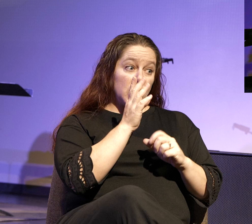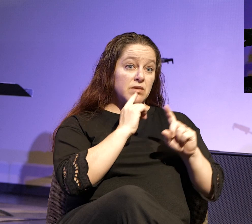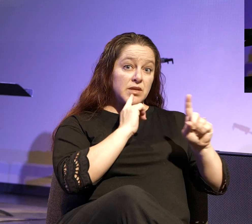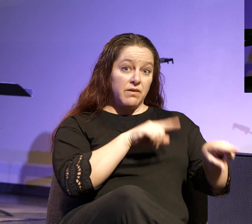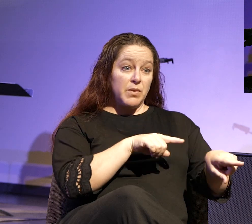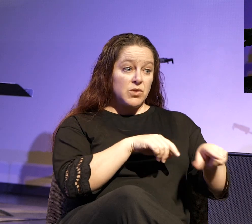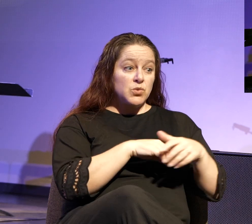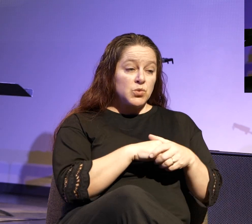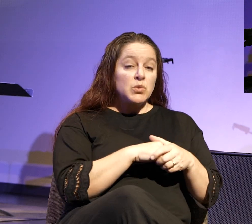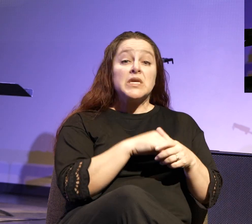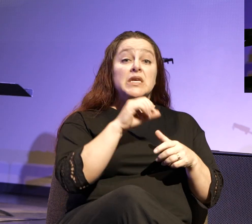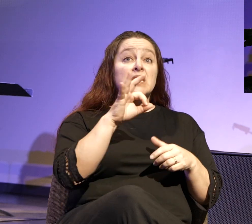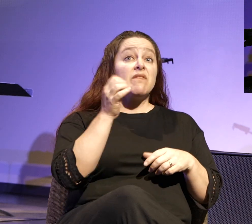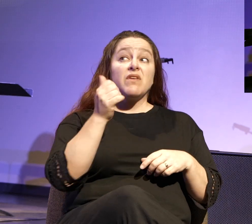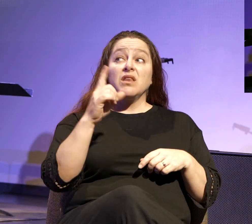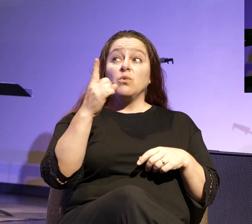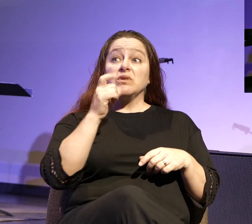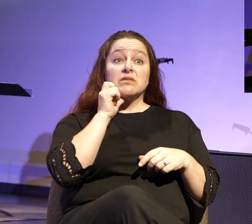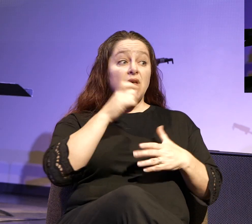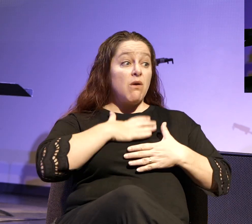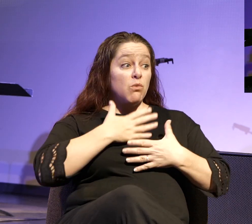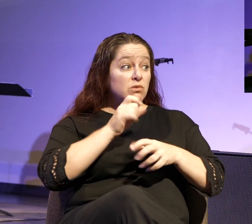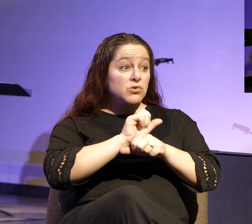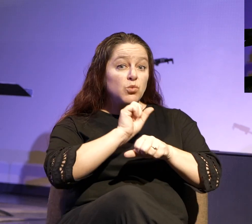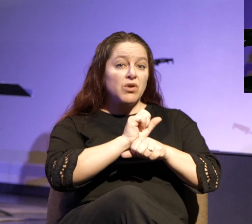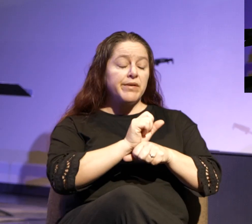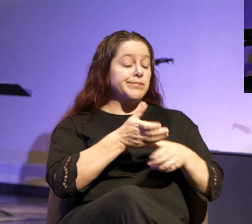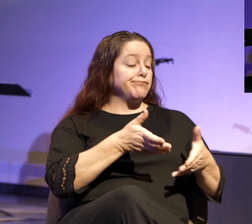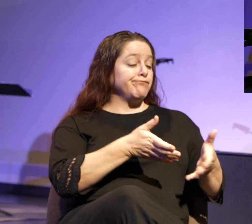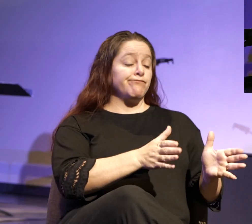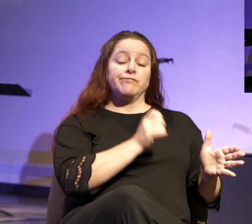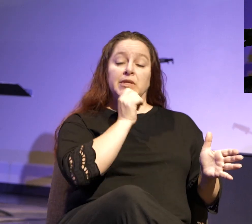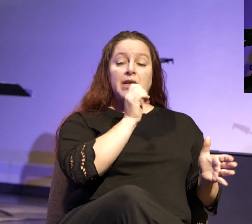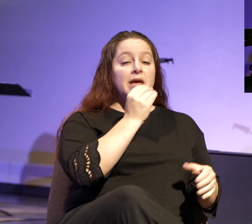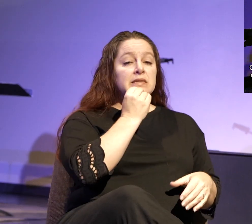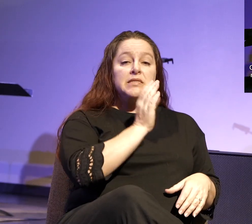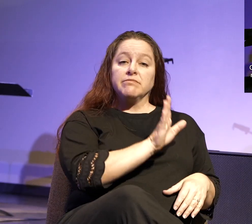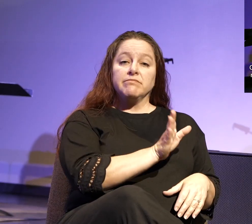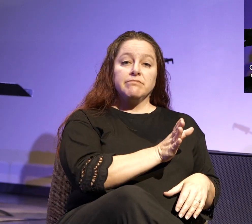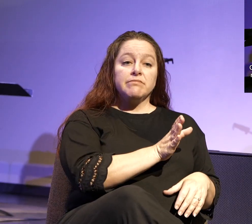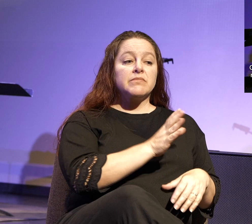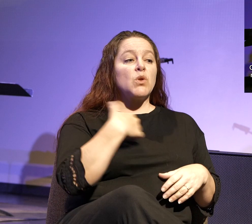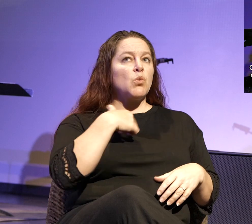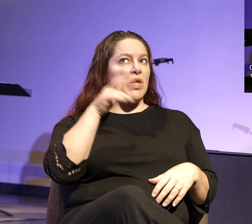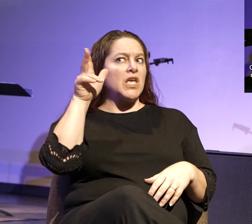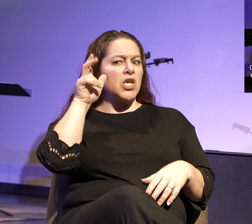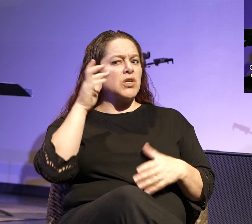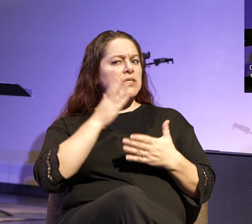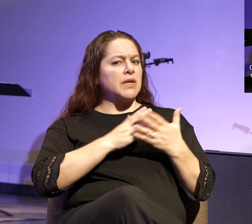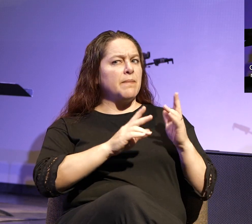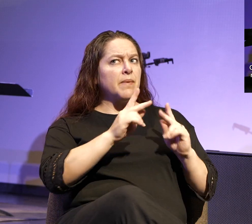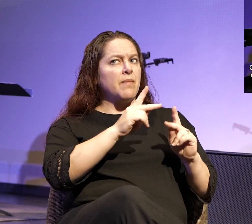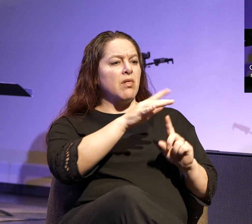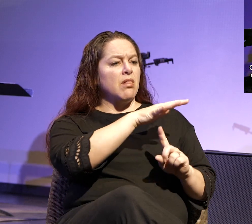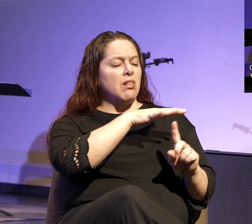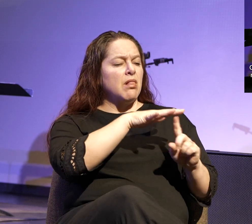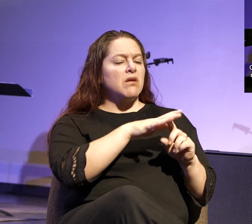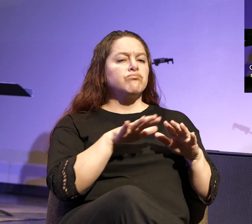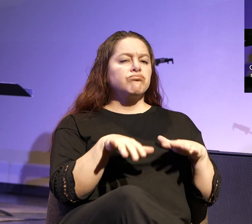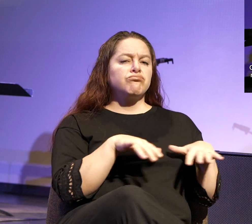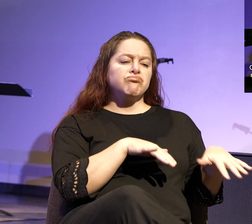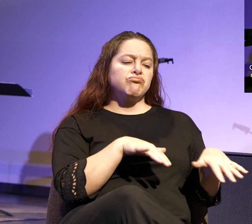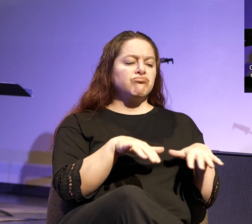command. If anyone is not willing to work, let him not eat. For we hear that some among you walk in idleness,